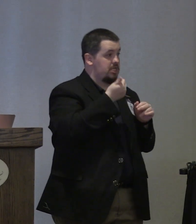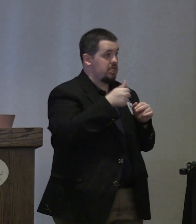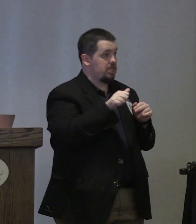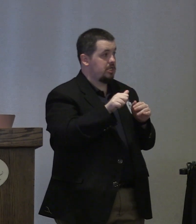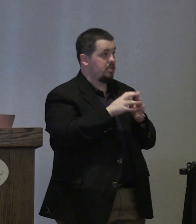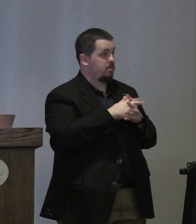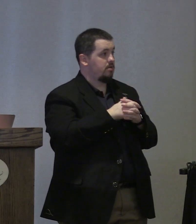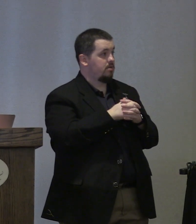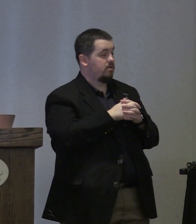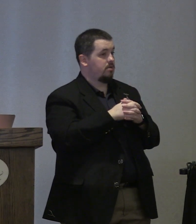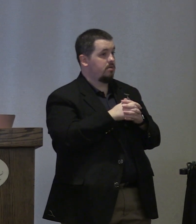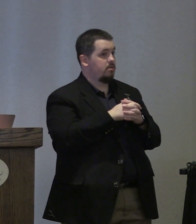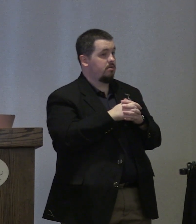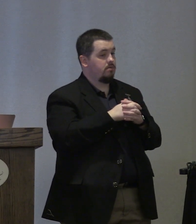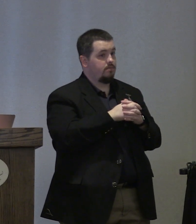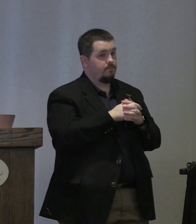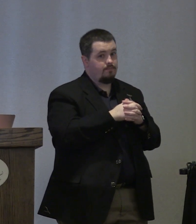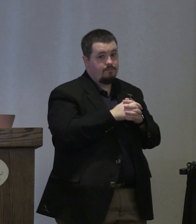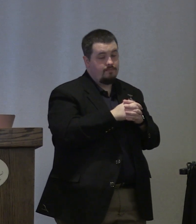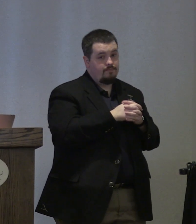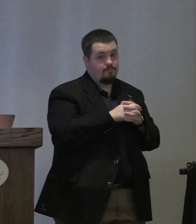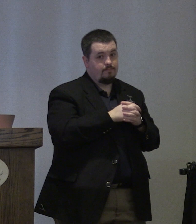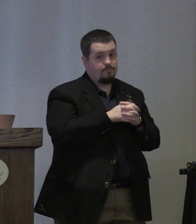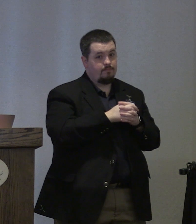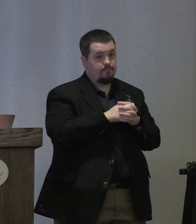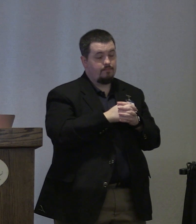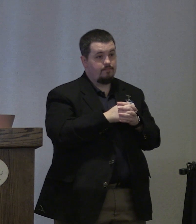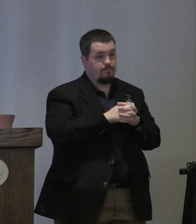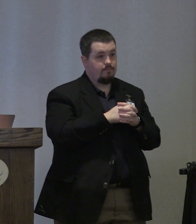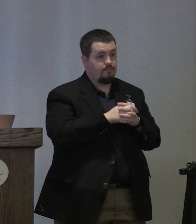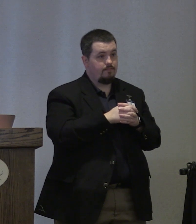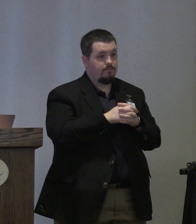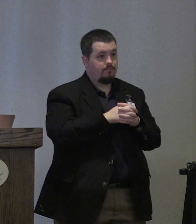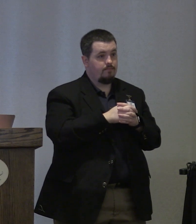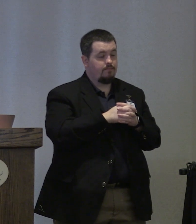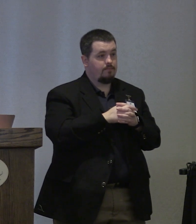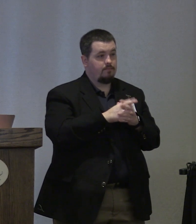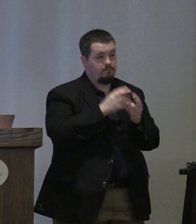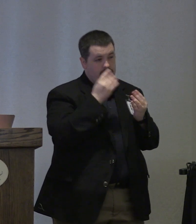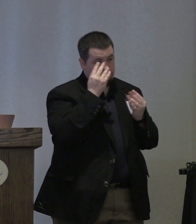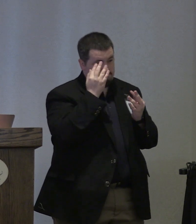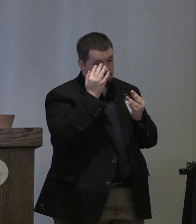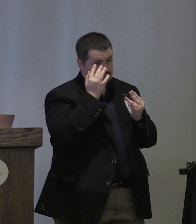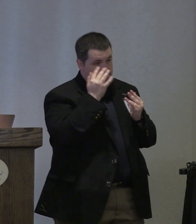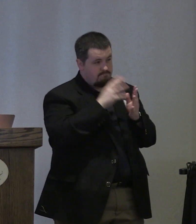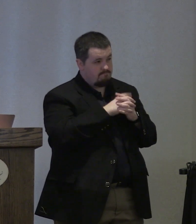if not give us a little bit of thinking time